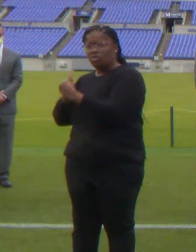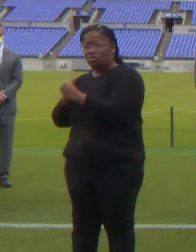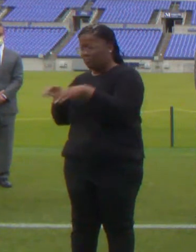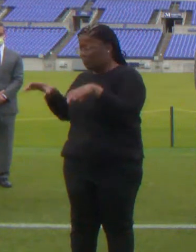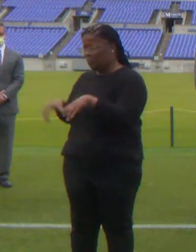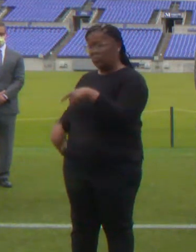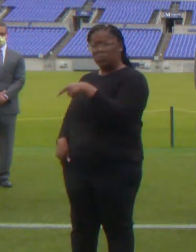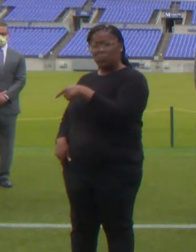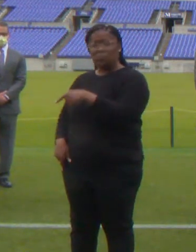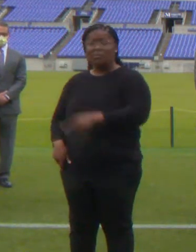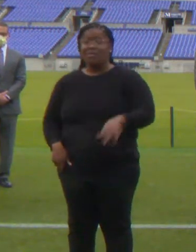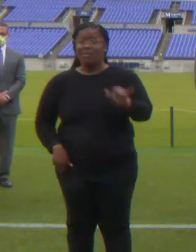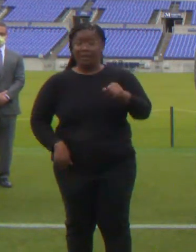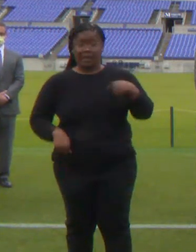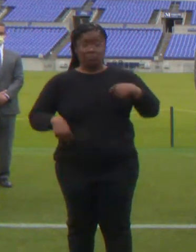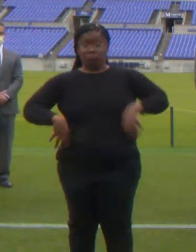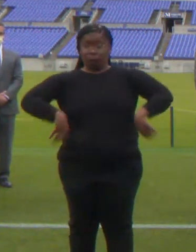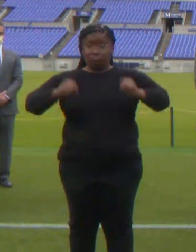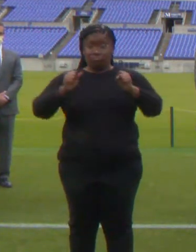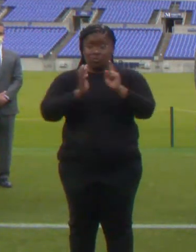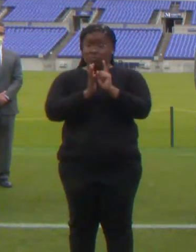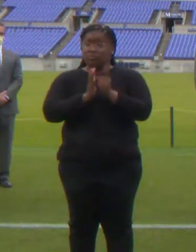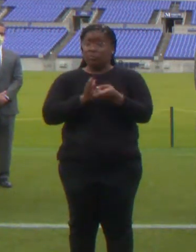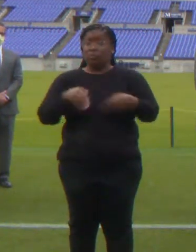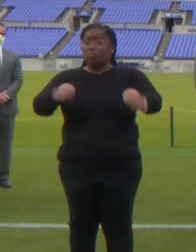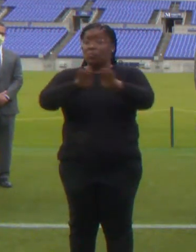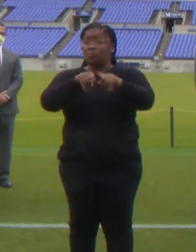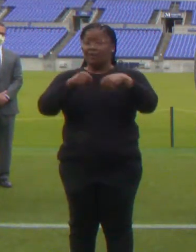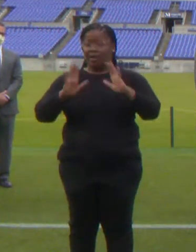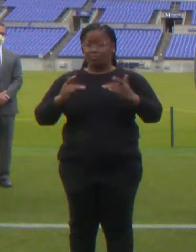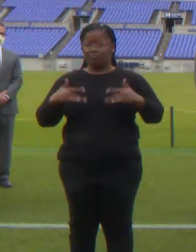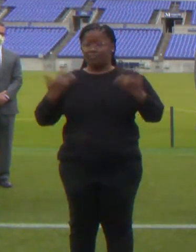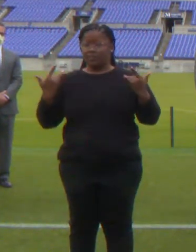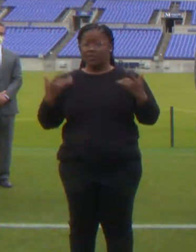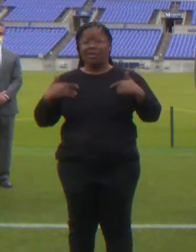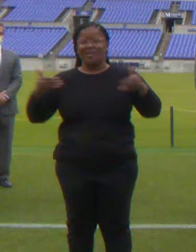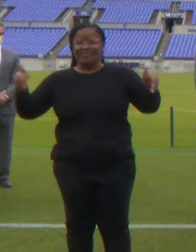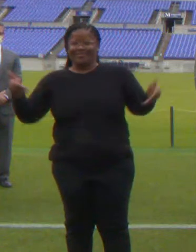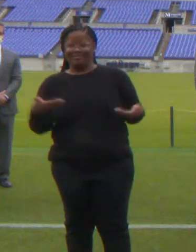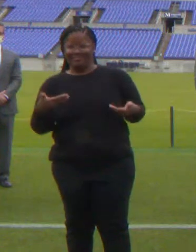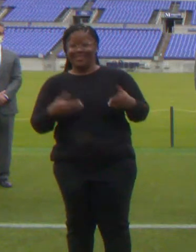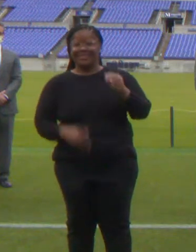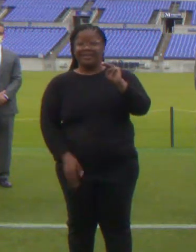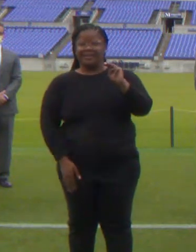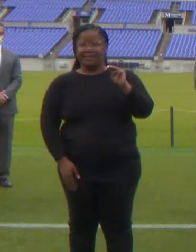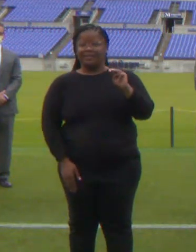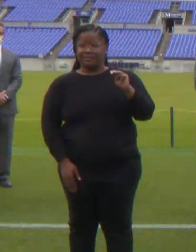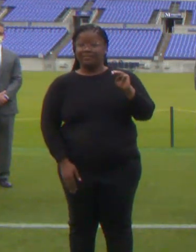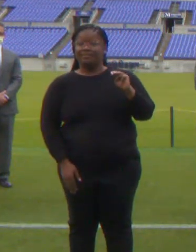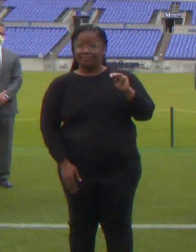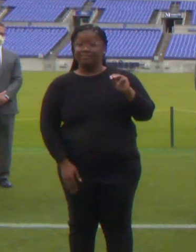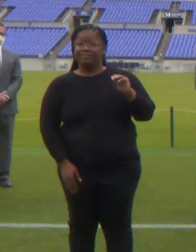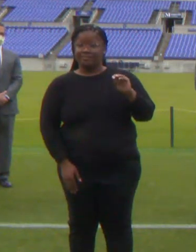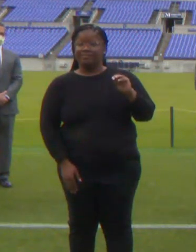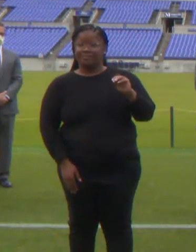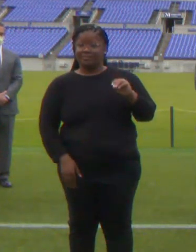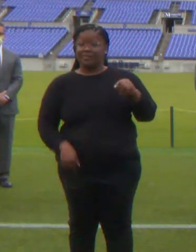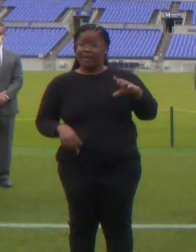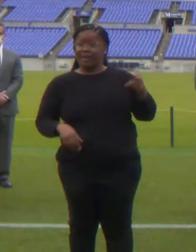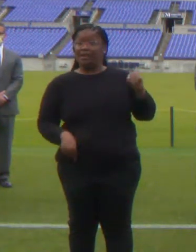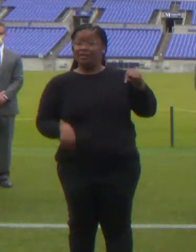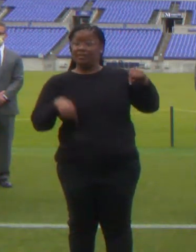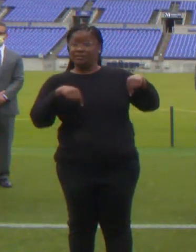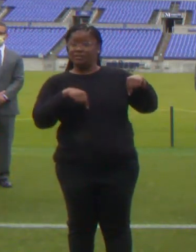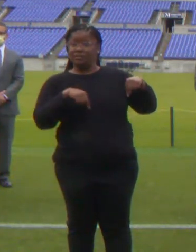as we take a moment to close out our event, I'm going to invite Imam Khan down and also Rabbi Drucker. Will you please come down